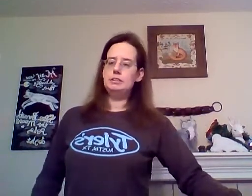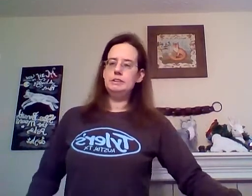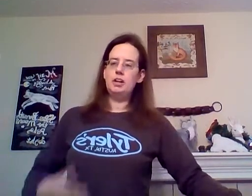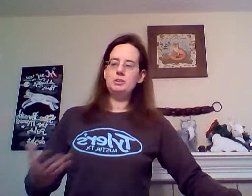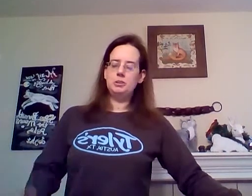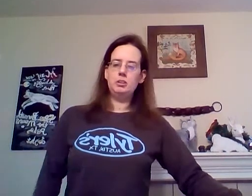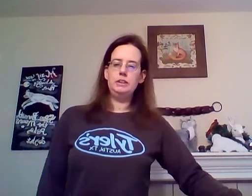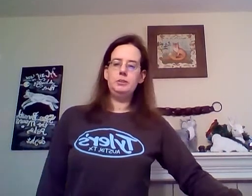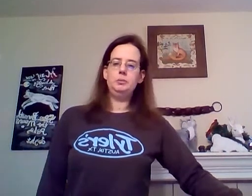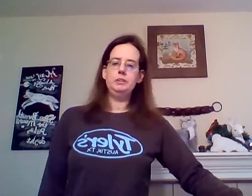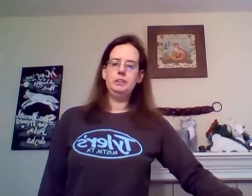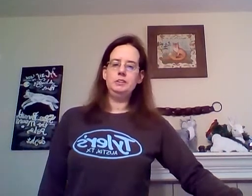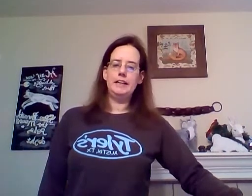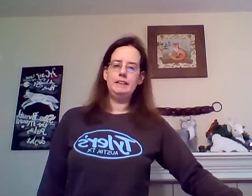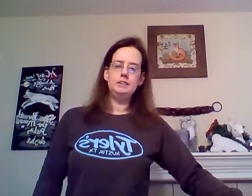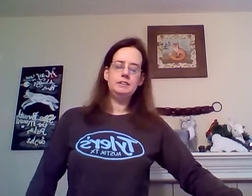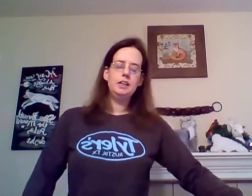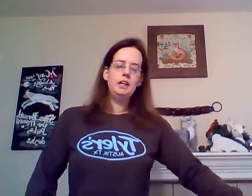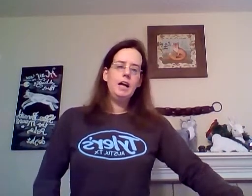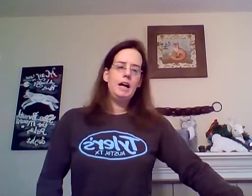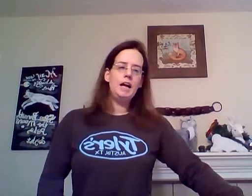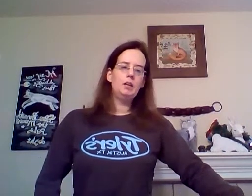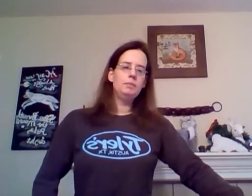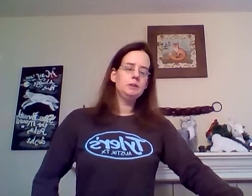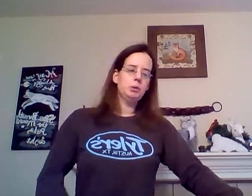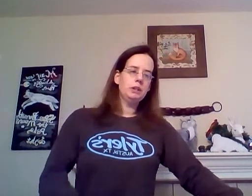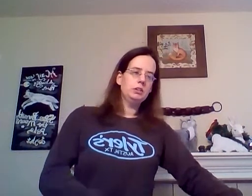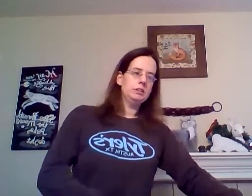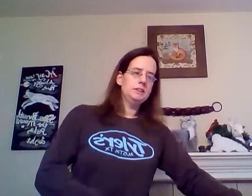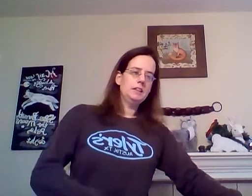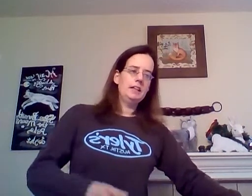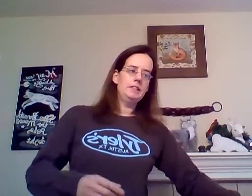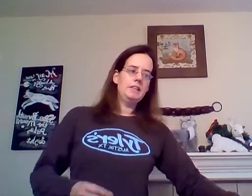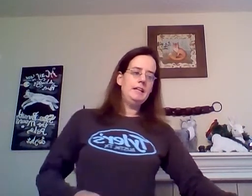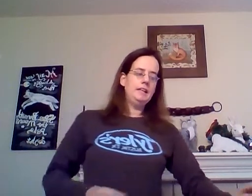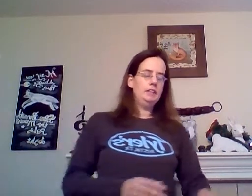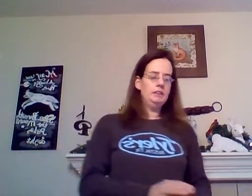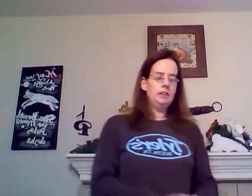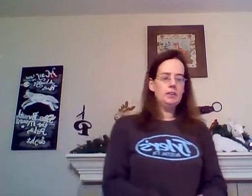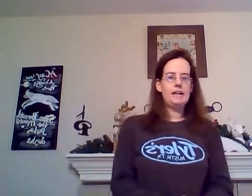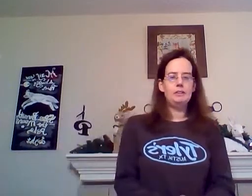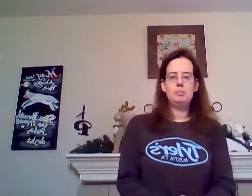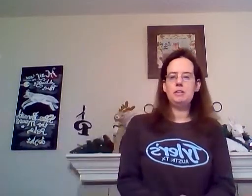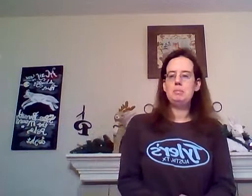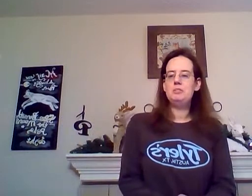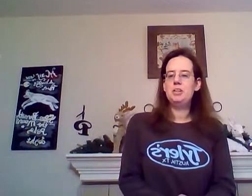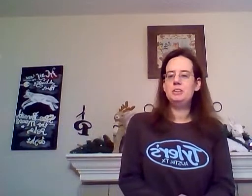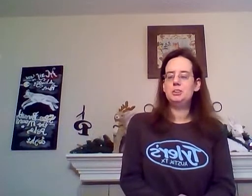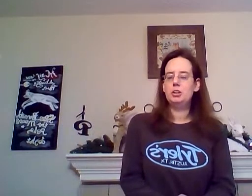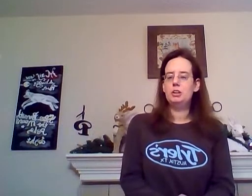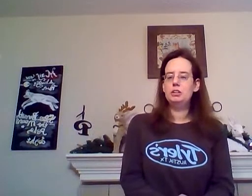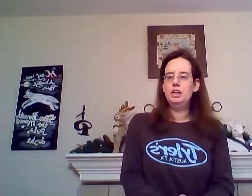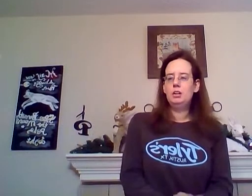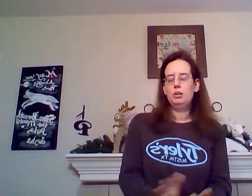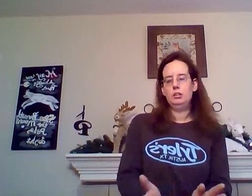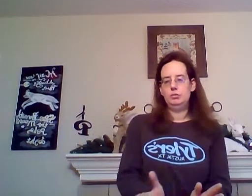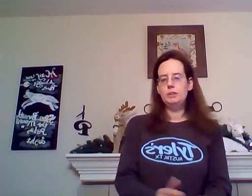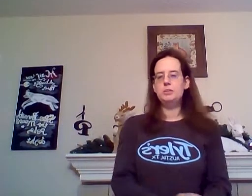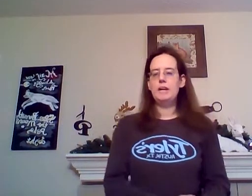he's also currently doing teen titans um he's working alongside a another actor by the name of tara strong or voiceover